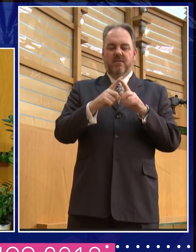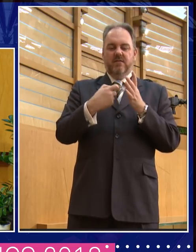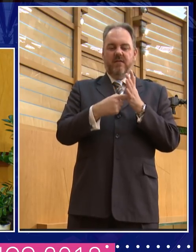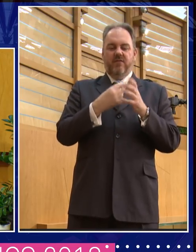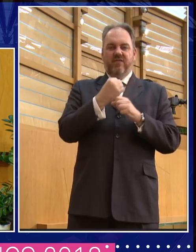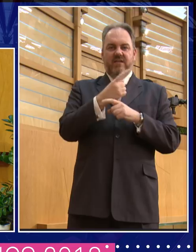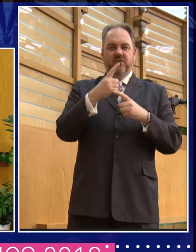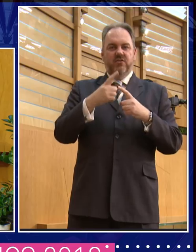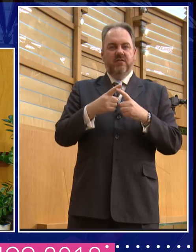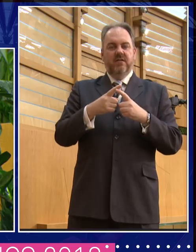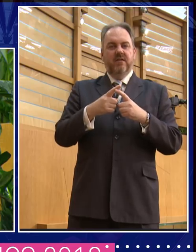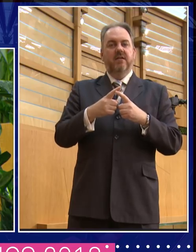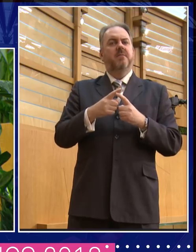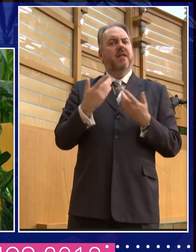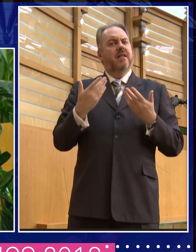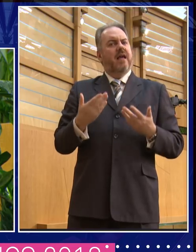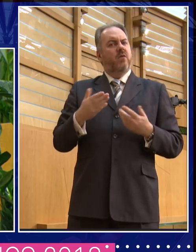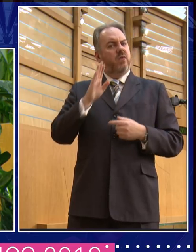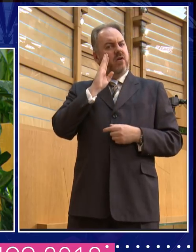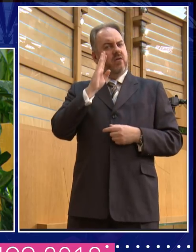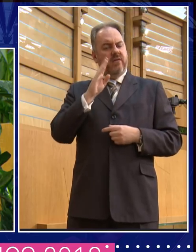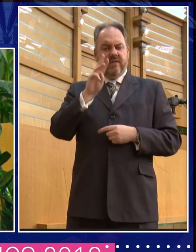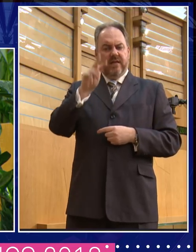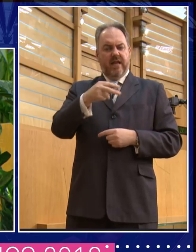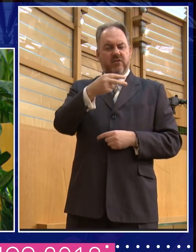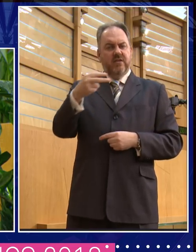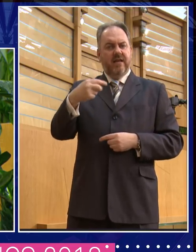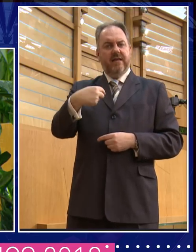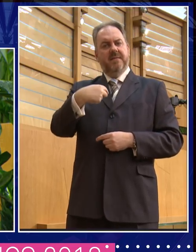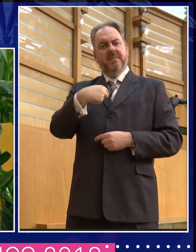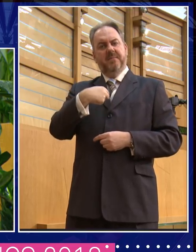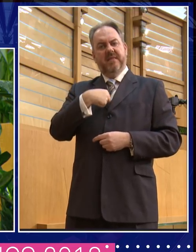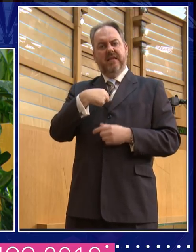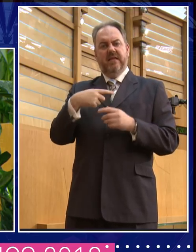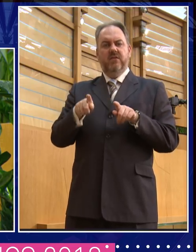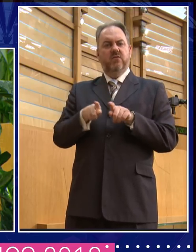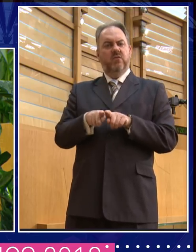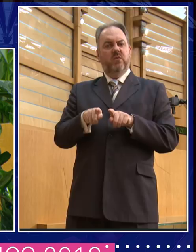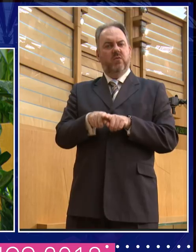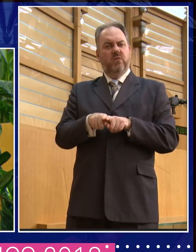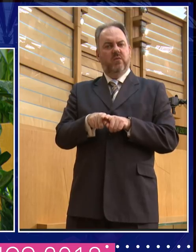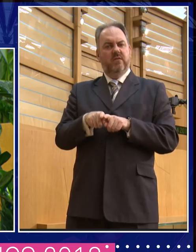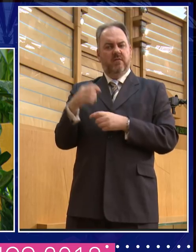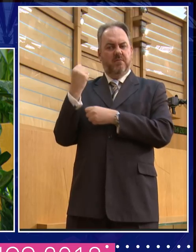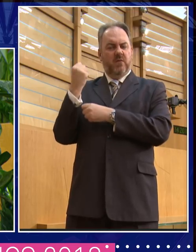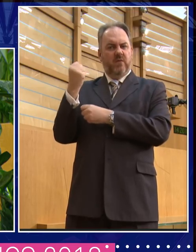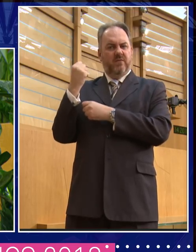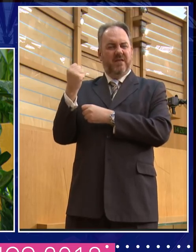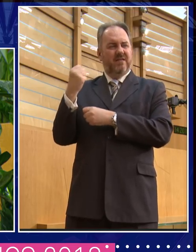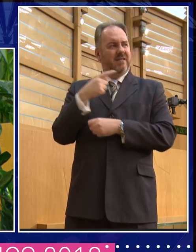Too movement. Now is, that, does that depress you, frustrate you or encourage you? Uh,